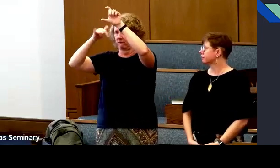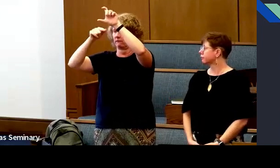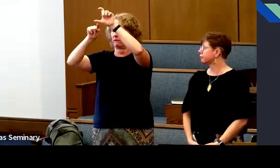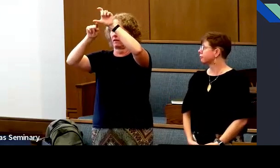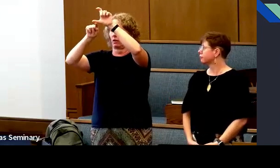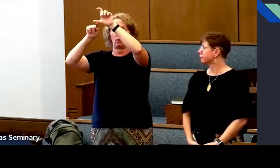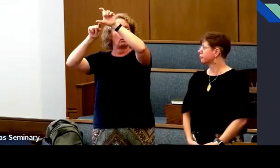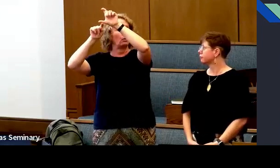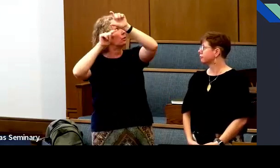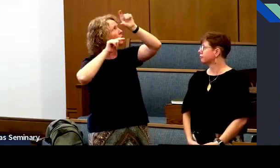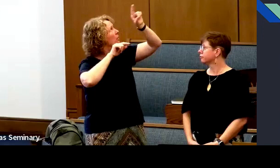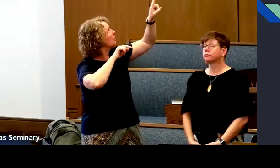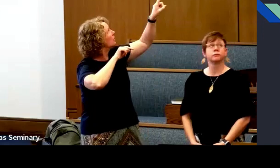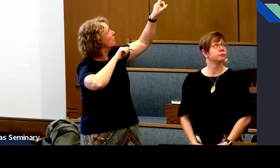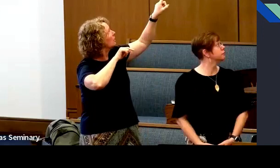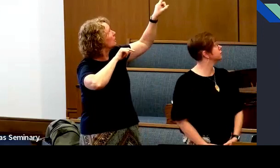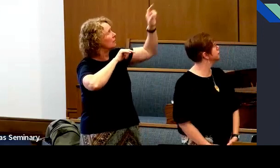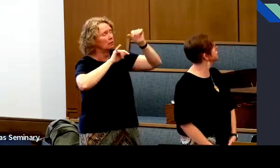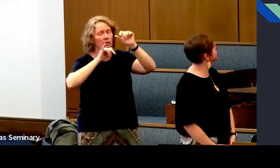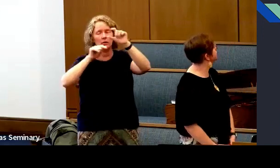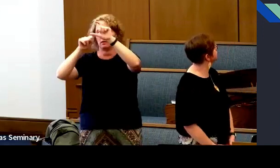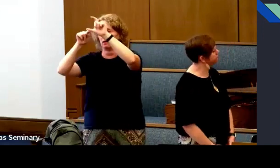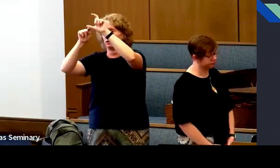what we would say is a master key.